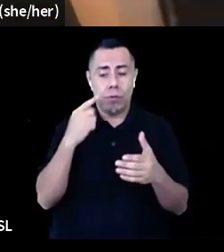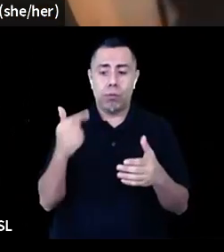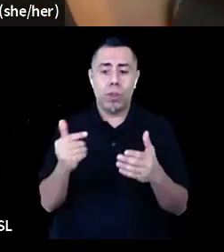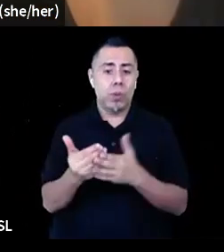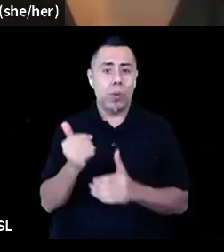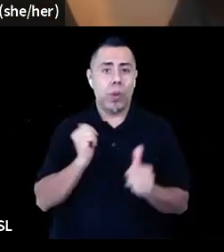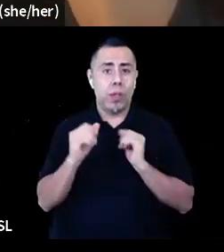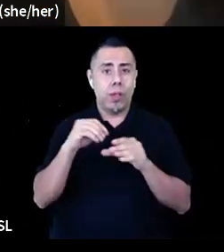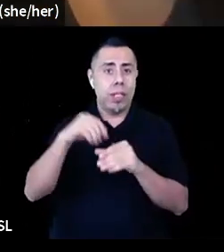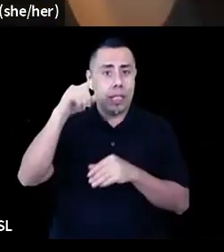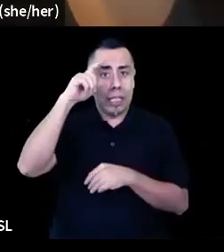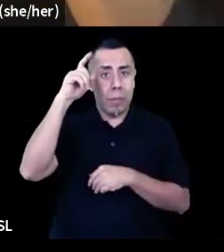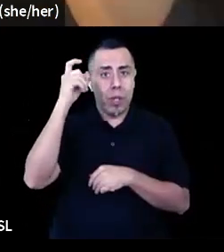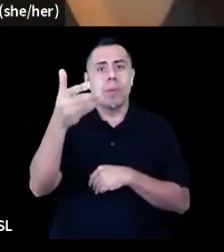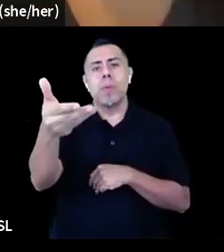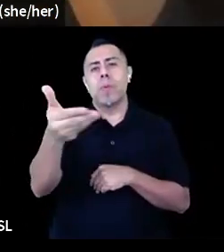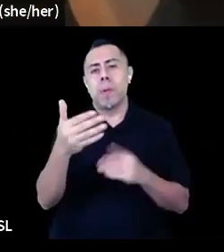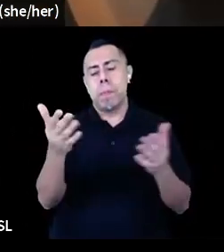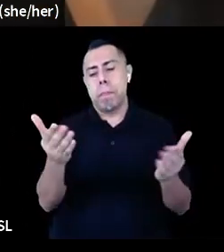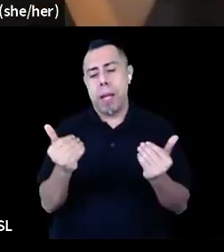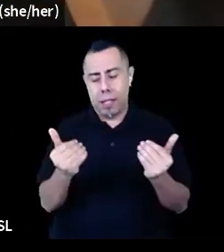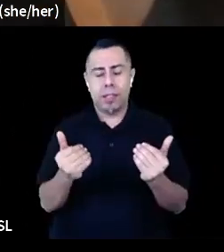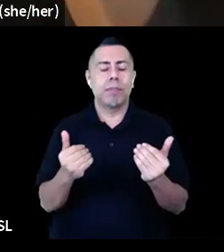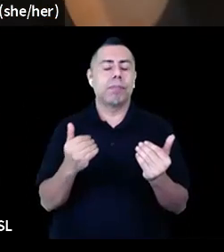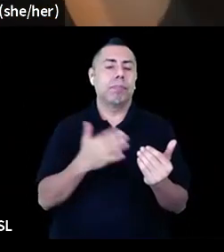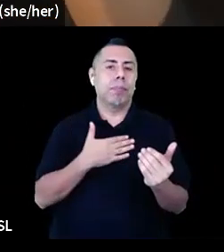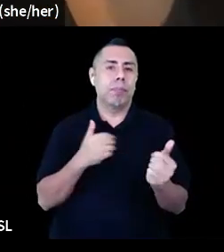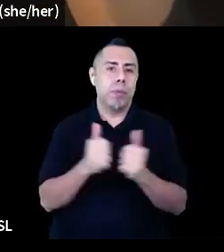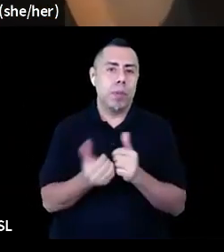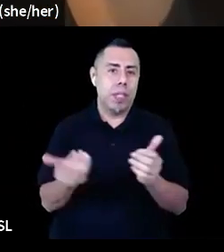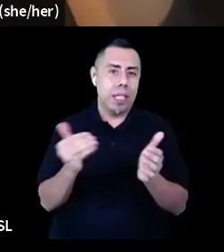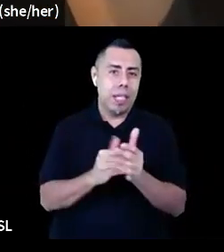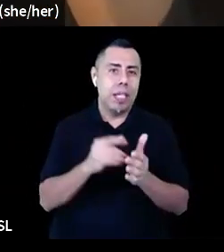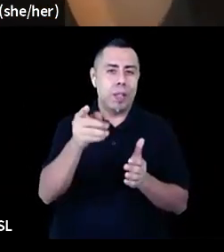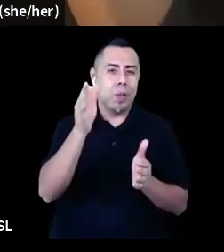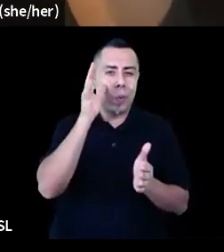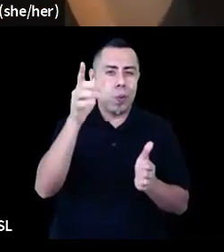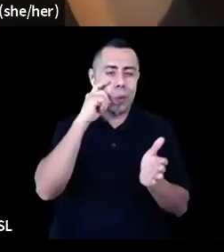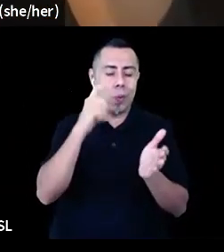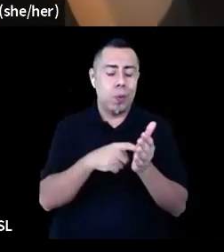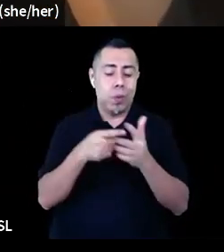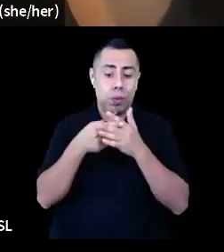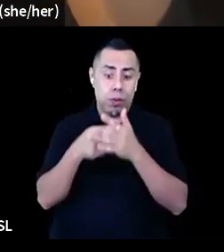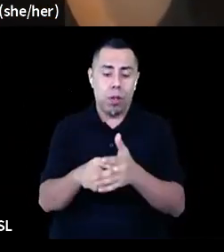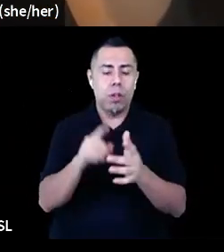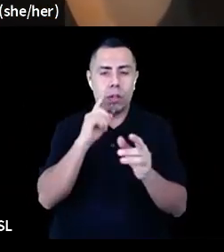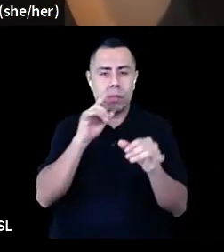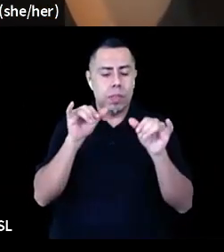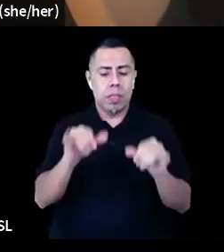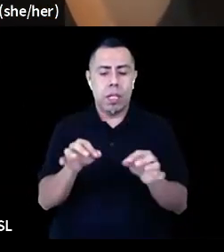notice that a lot of the language may sound familiar, especially in the beginning, so thanks for your patience as we create radical access points for everyone to join us.